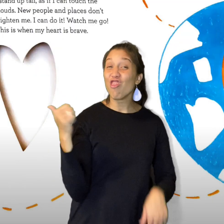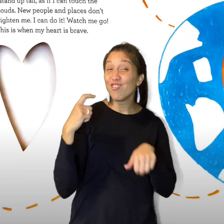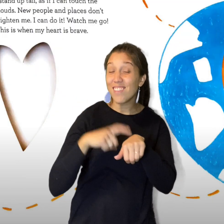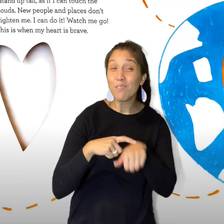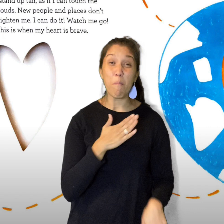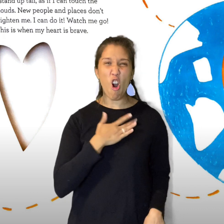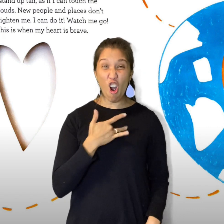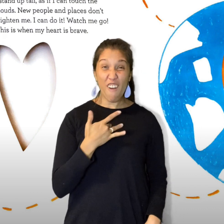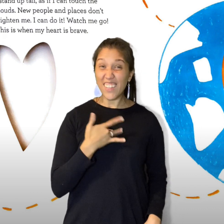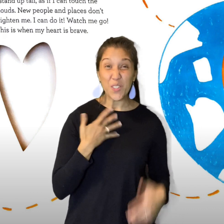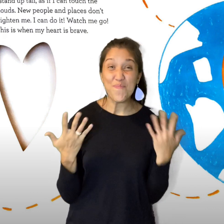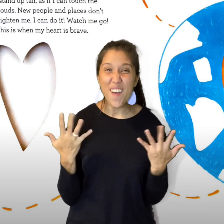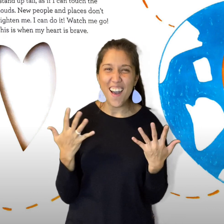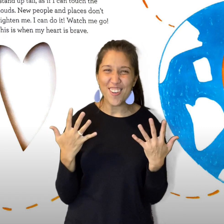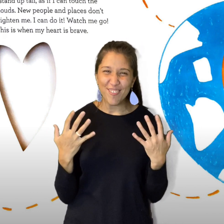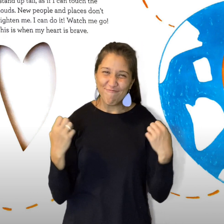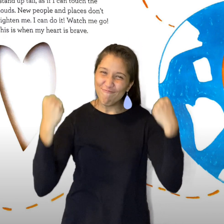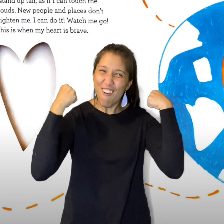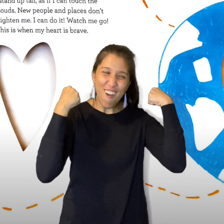Other times my heart feels strong.